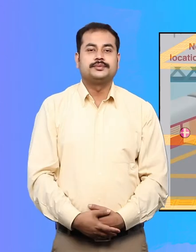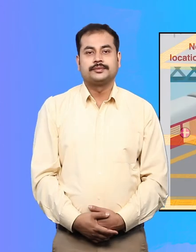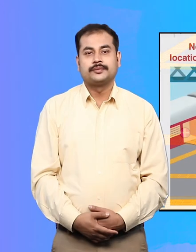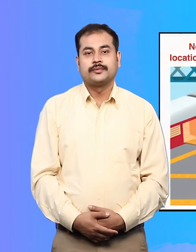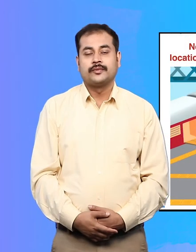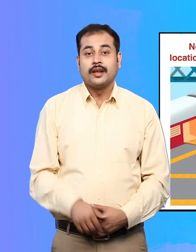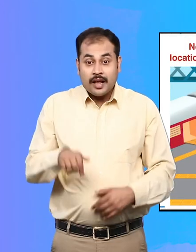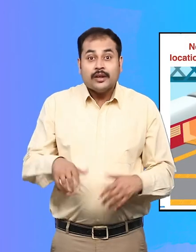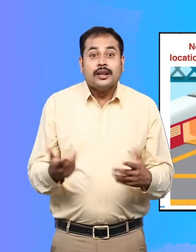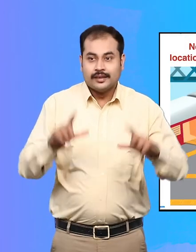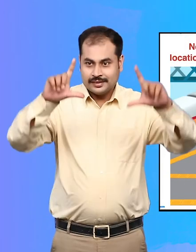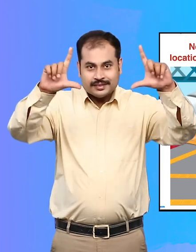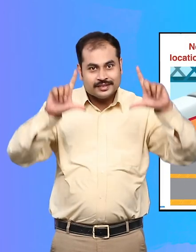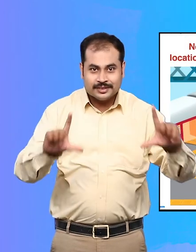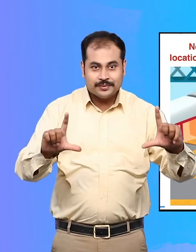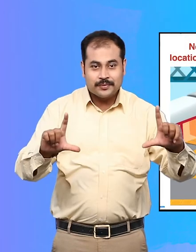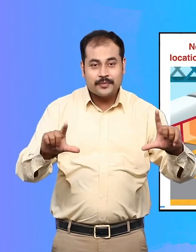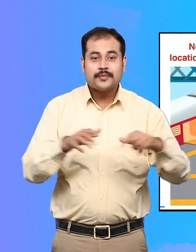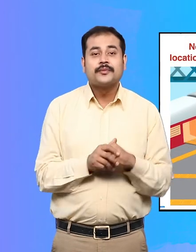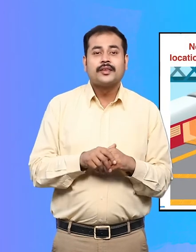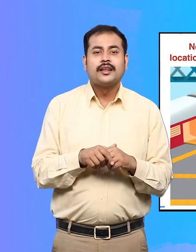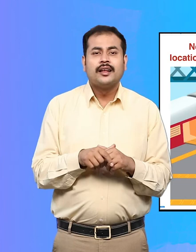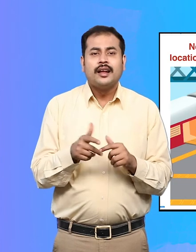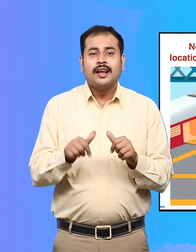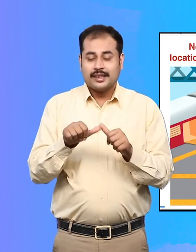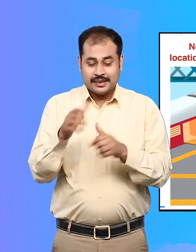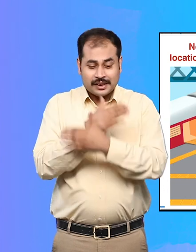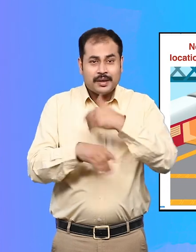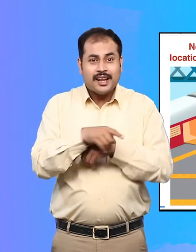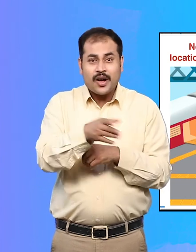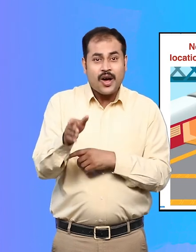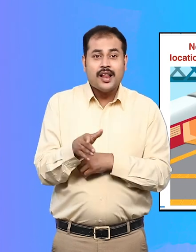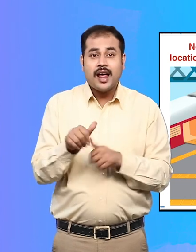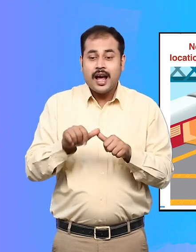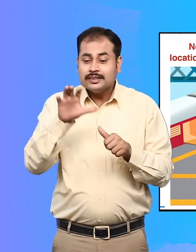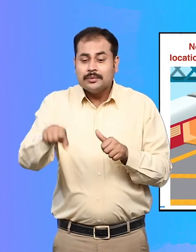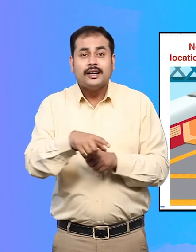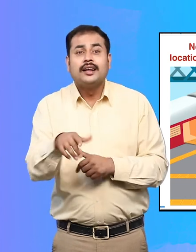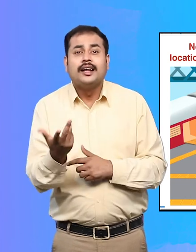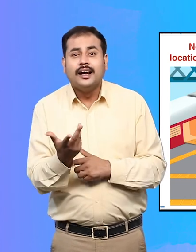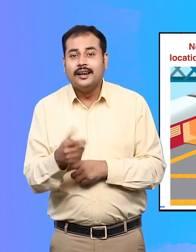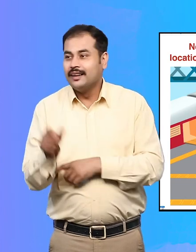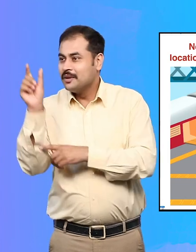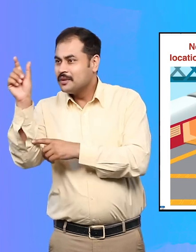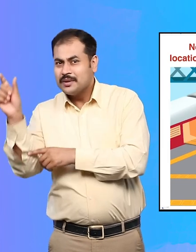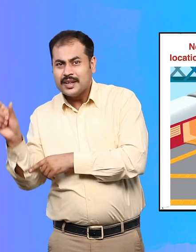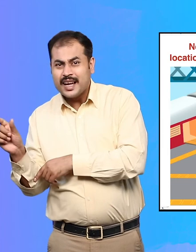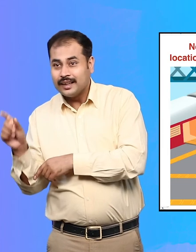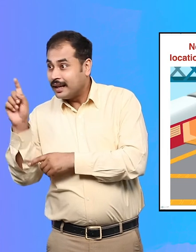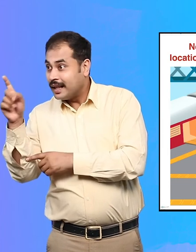Now, drag and drop the various accessibility features at their current locations to make the mall